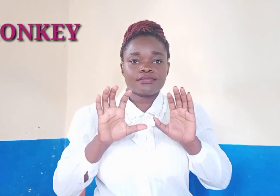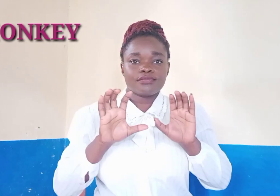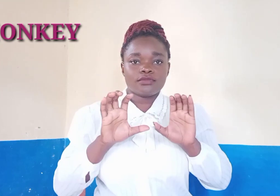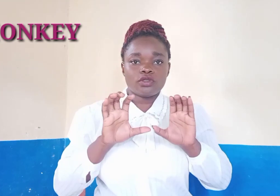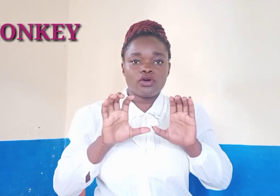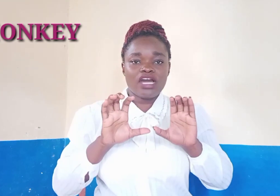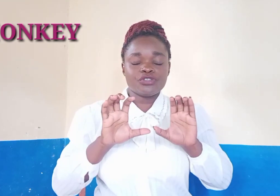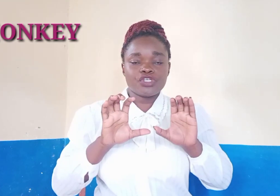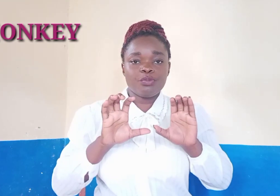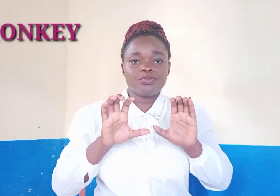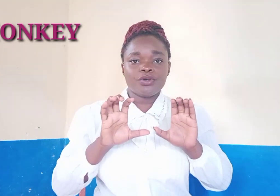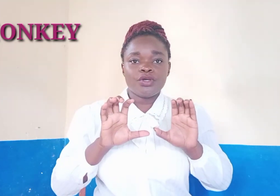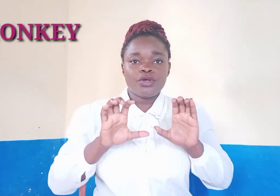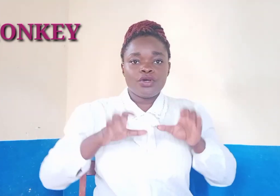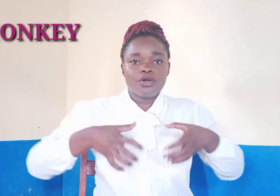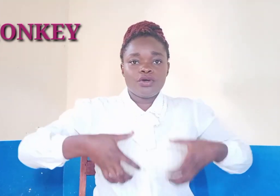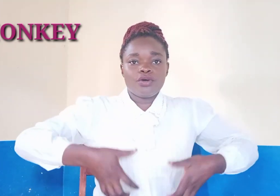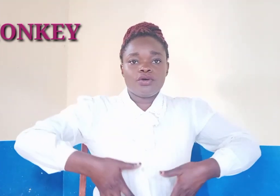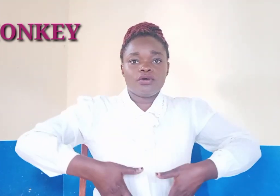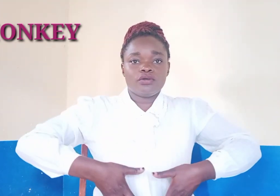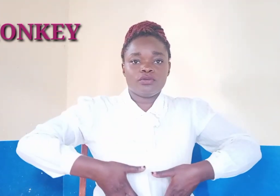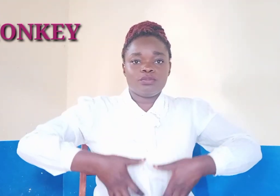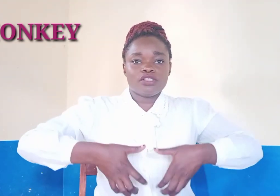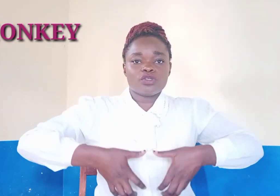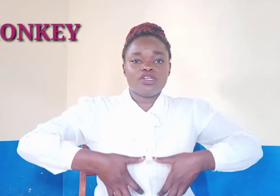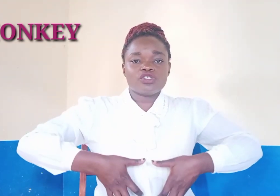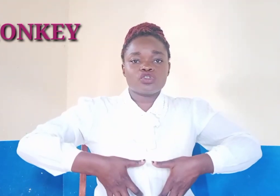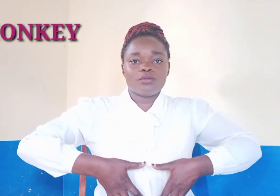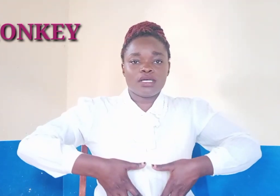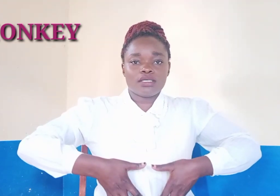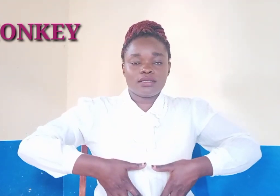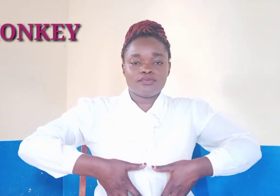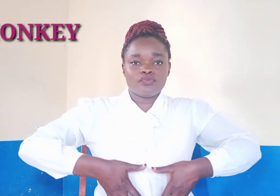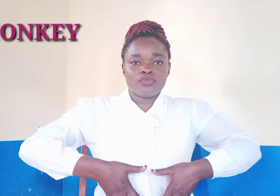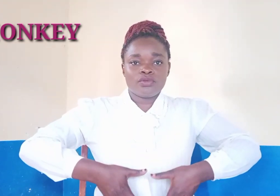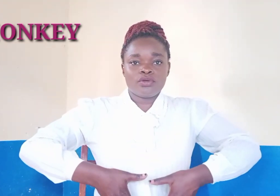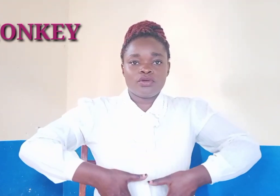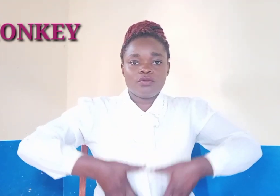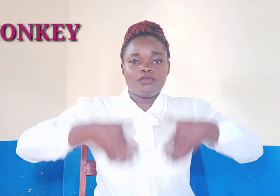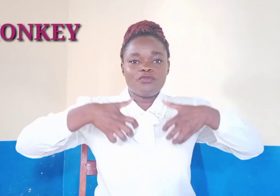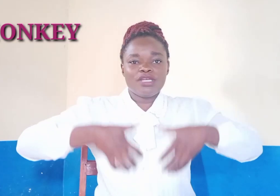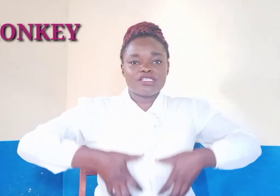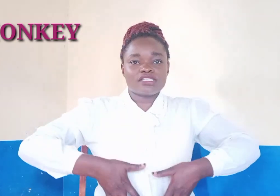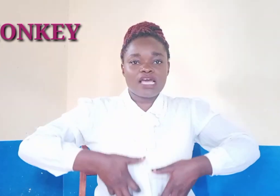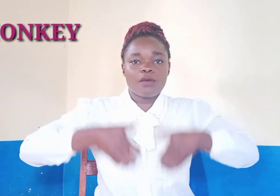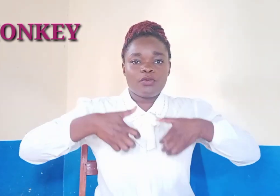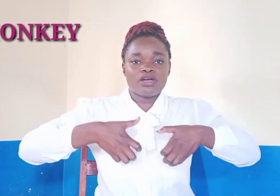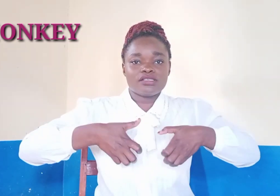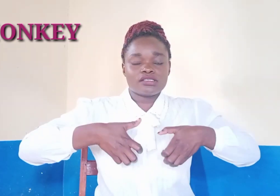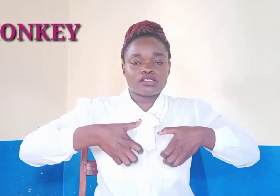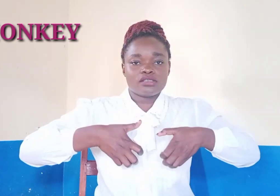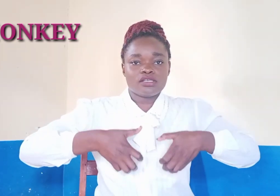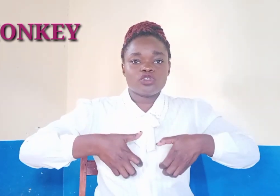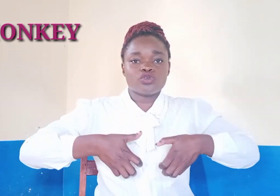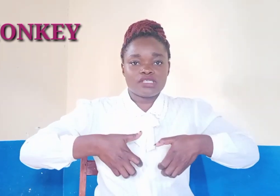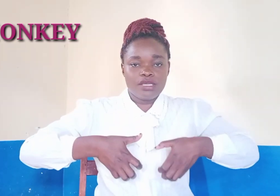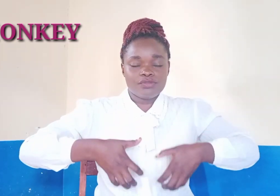low hand shape Nice on your stomach Movement is upwards Two times